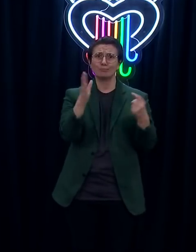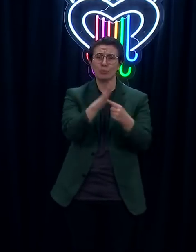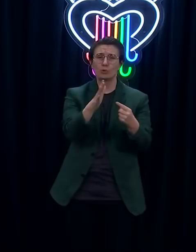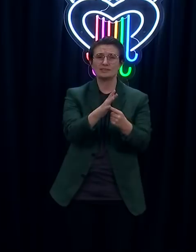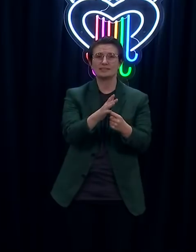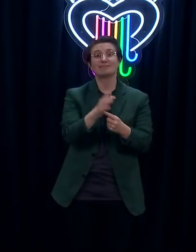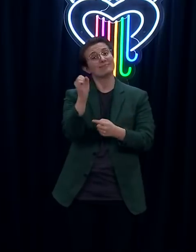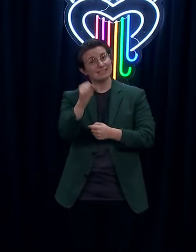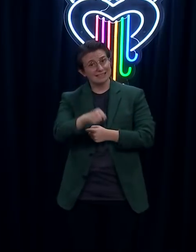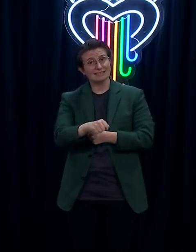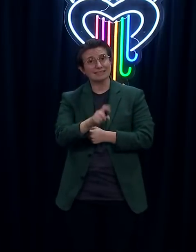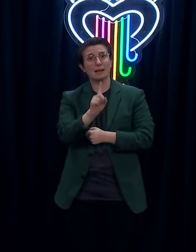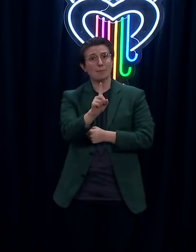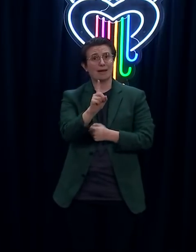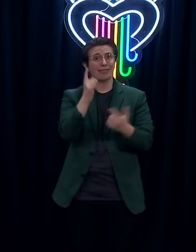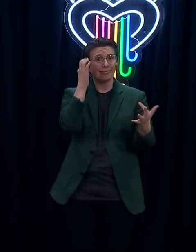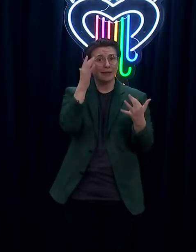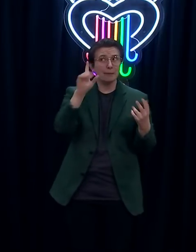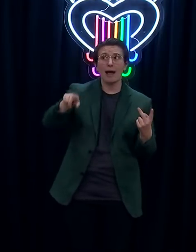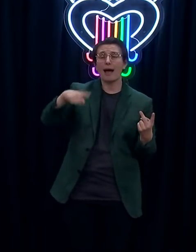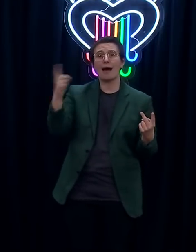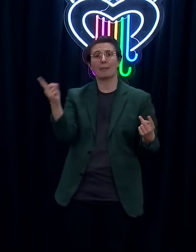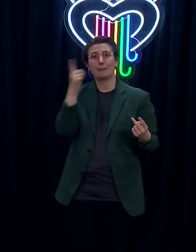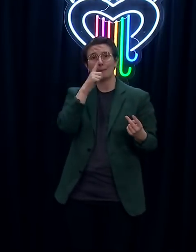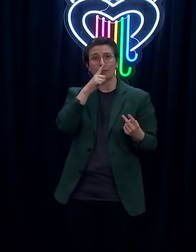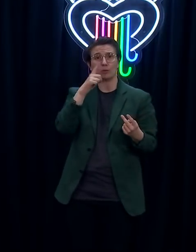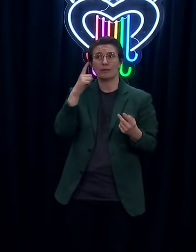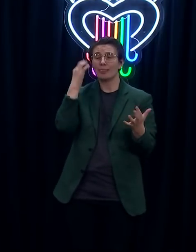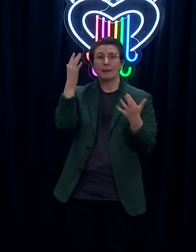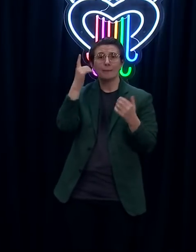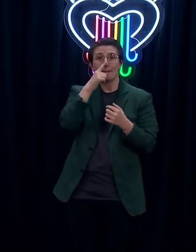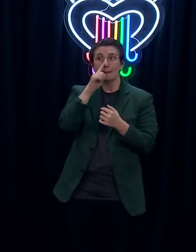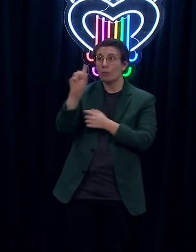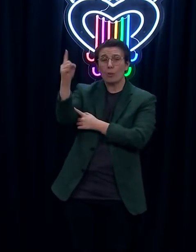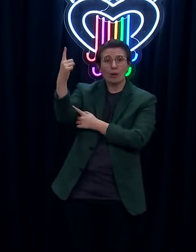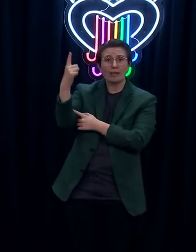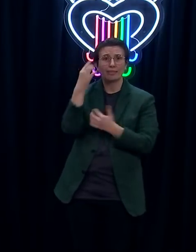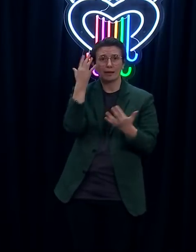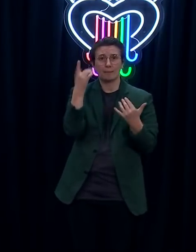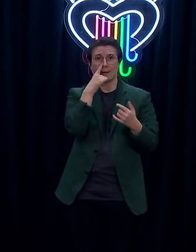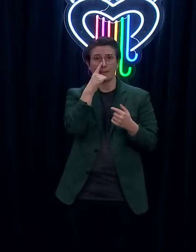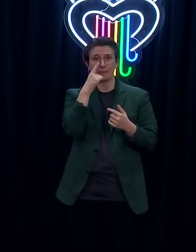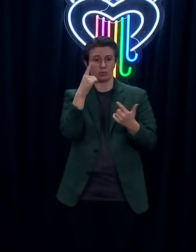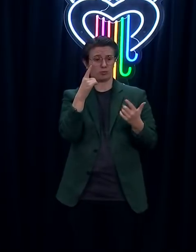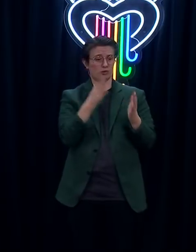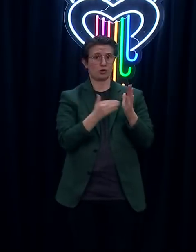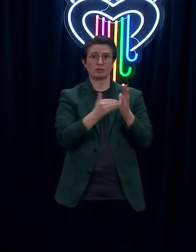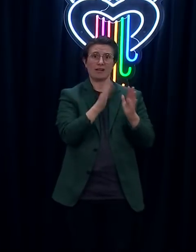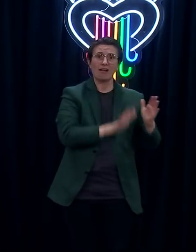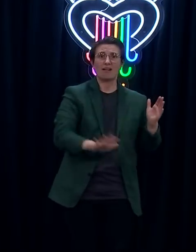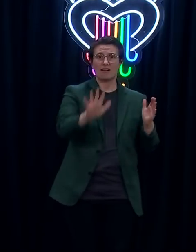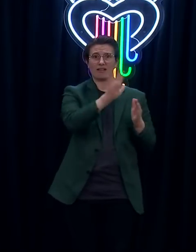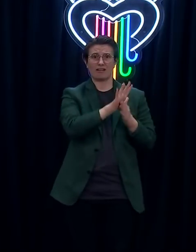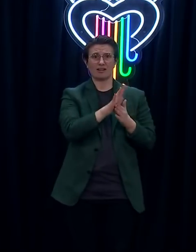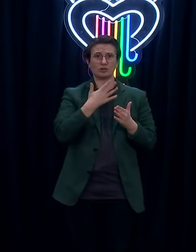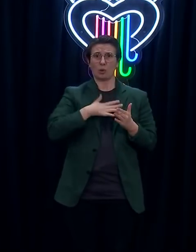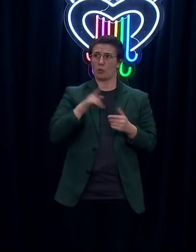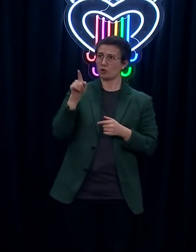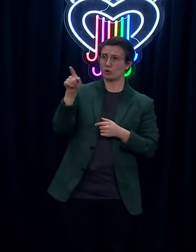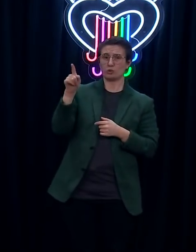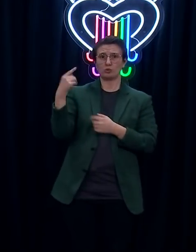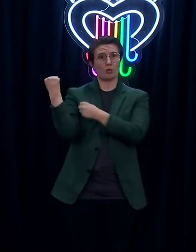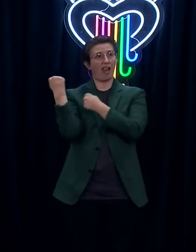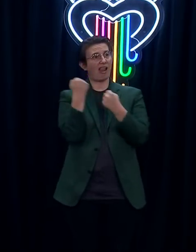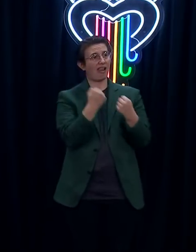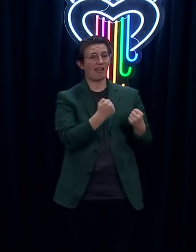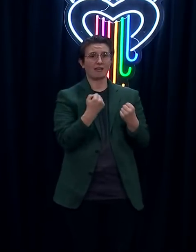So I would say think of everyone else in Auckland, but think about the people you put at risk by travelling. They don't want you coming into the region at the moment, so